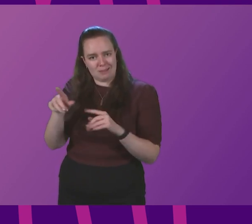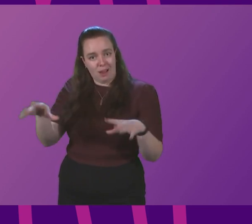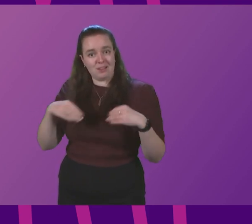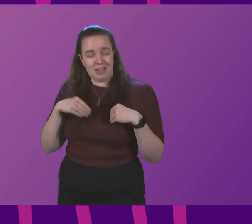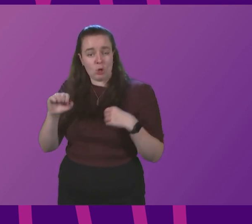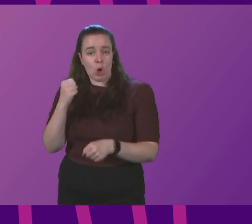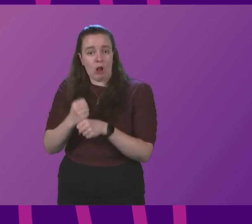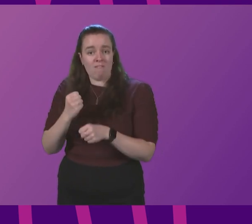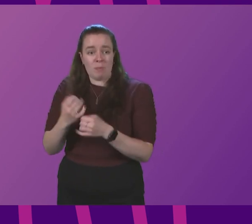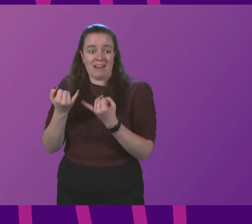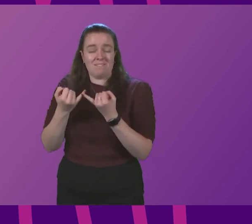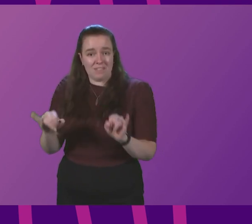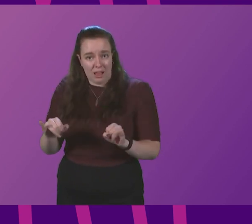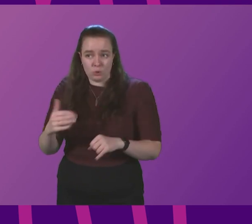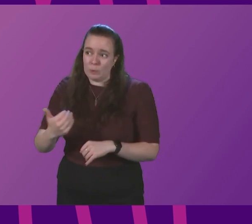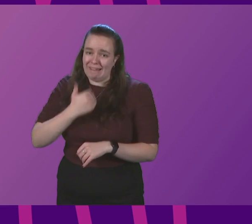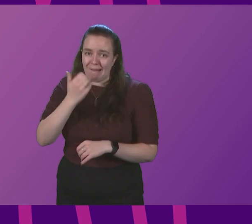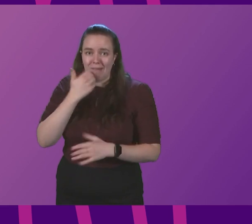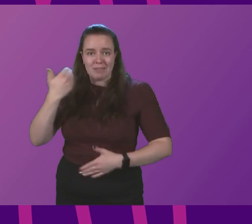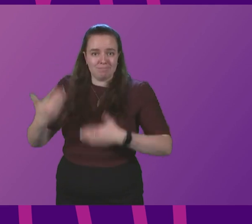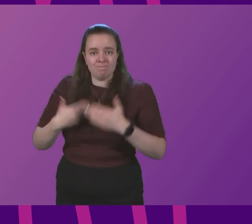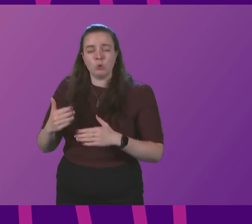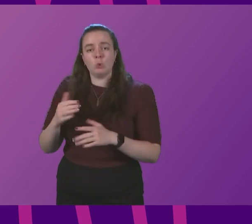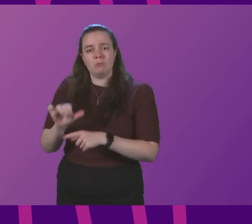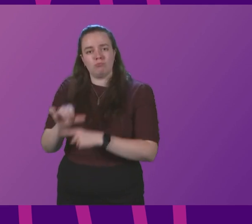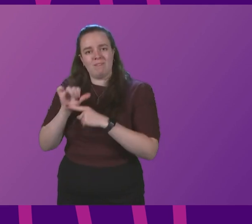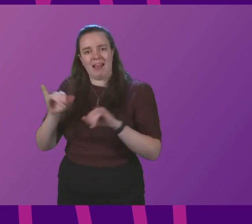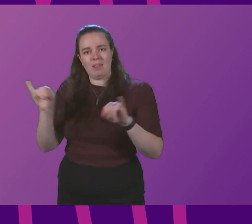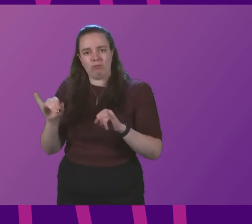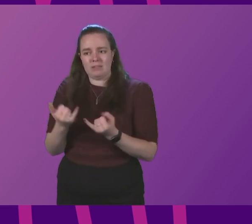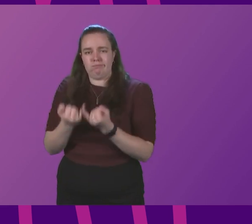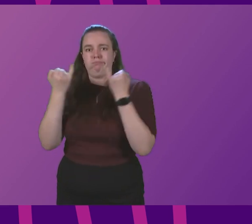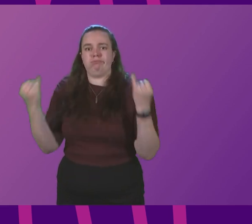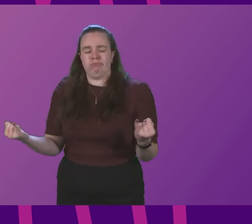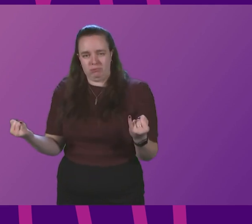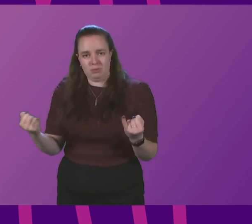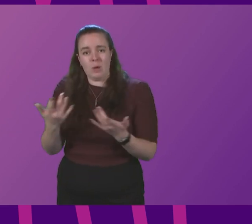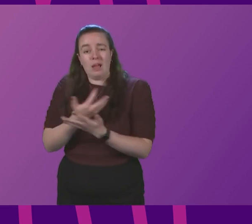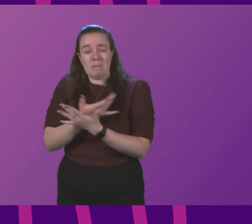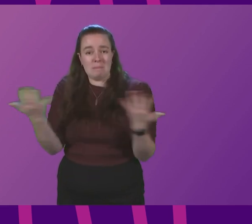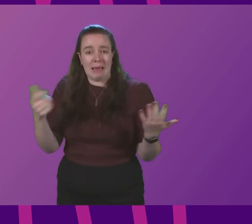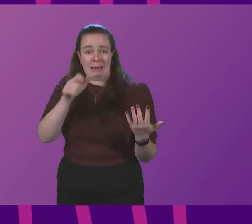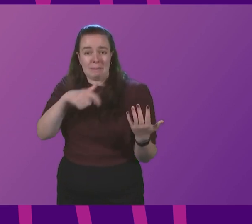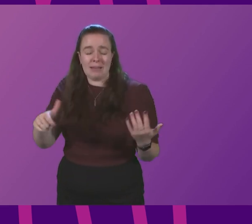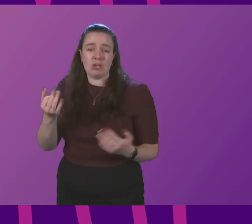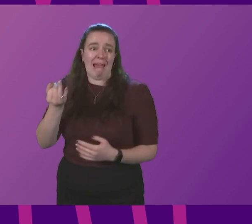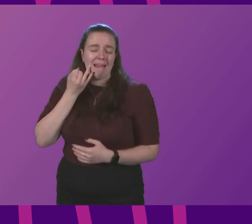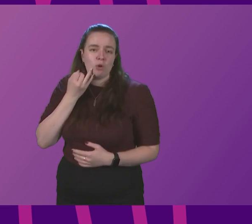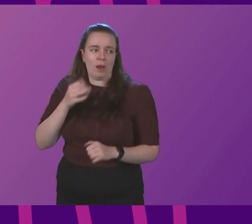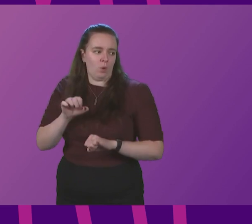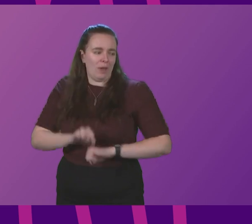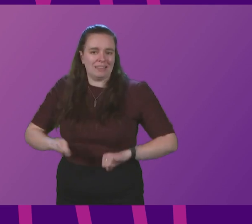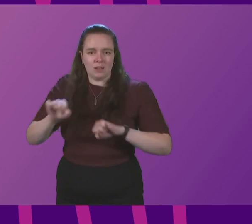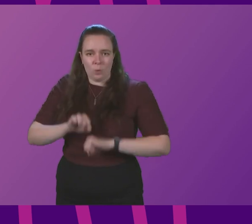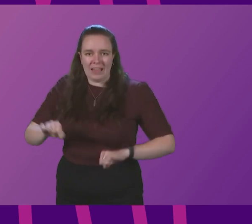government has failed to do enough to prevent this crisis escalating? When hundreds of patients every week are left waiting